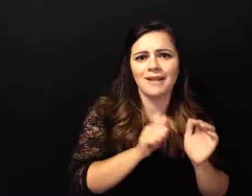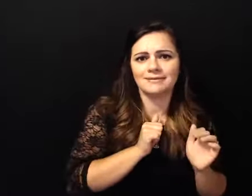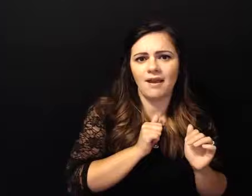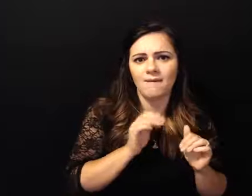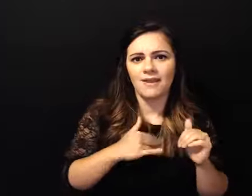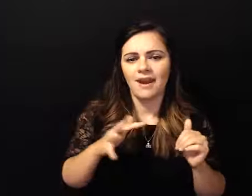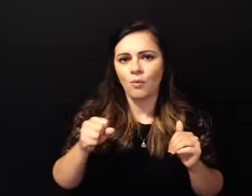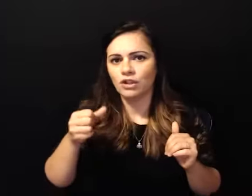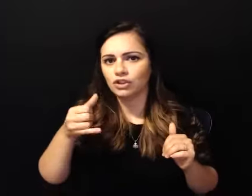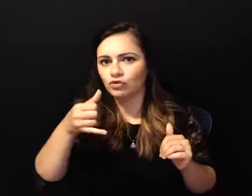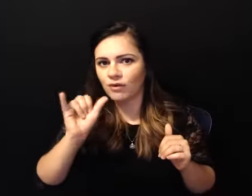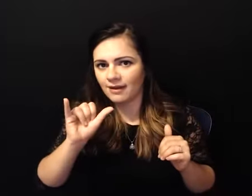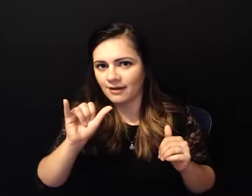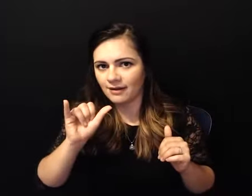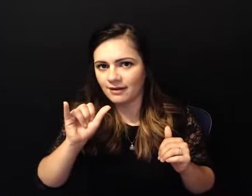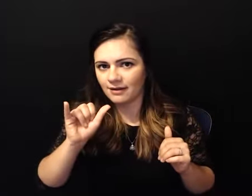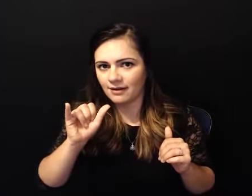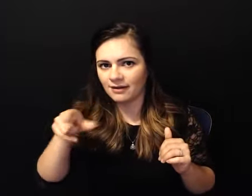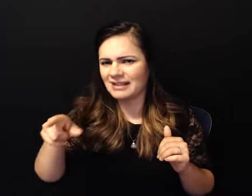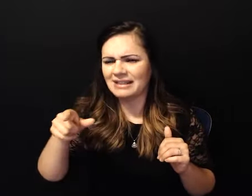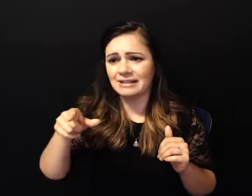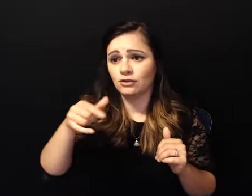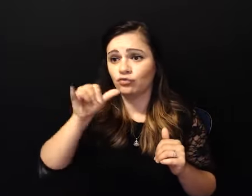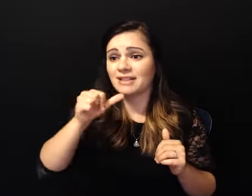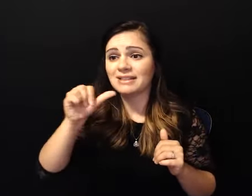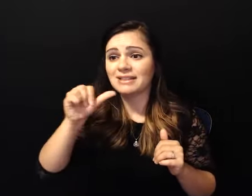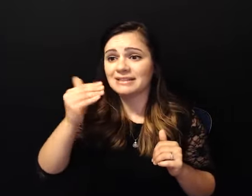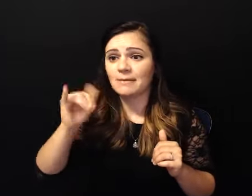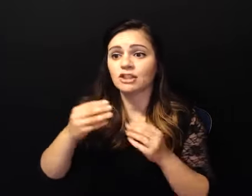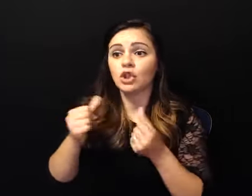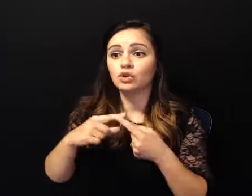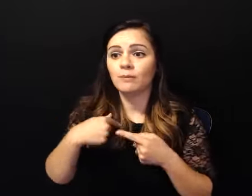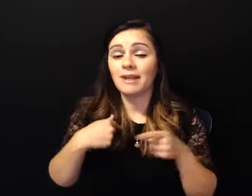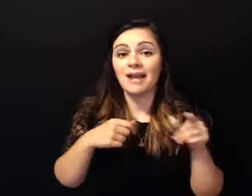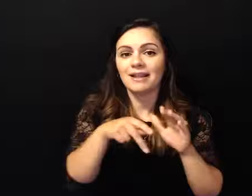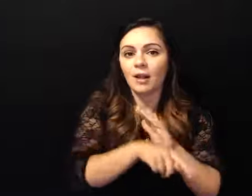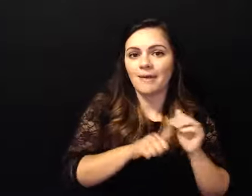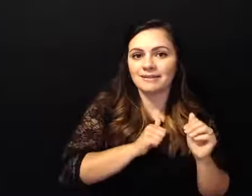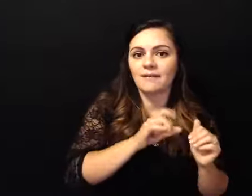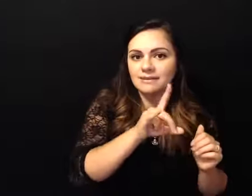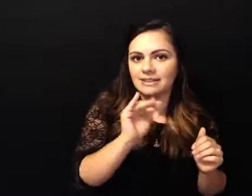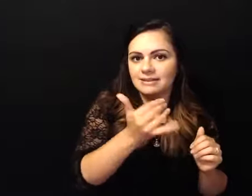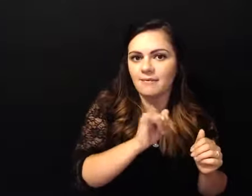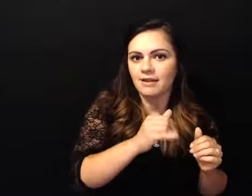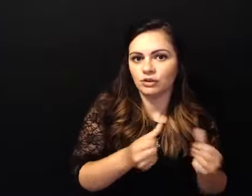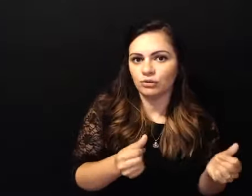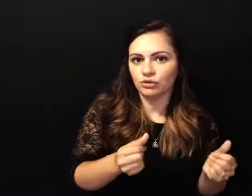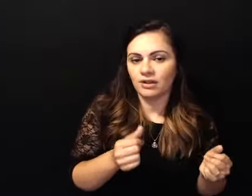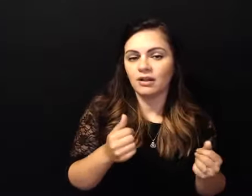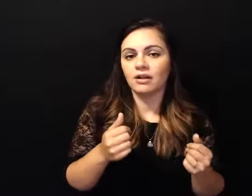for me but killing myself somehow did i had a new girl sleeping on my couch uh the spiky hair girl um she was not